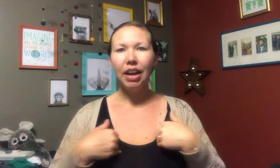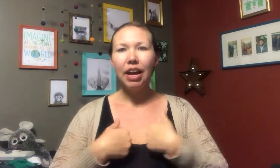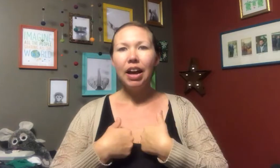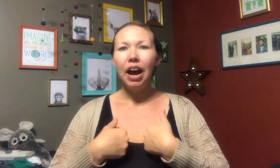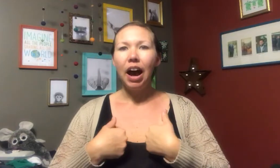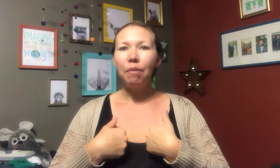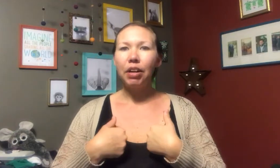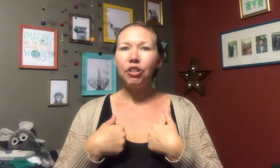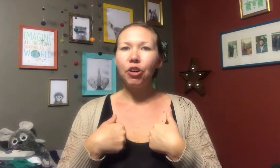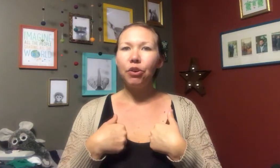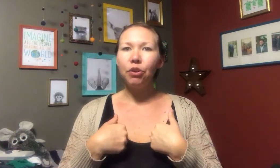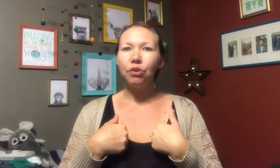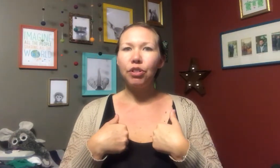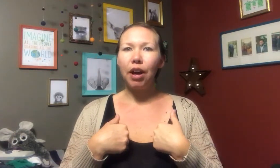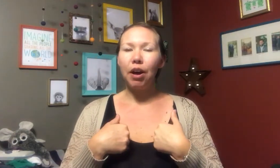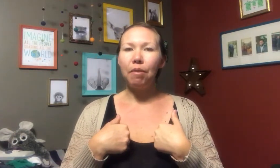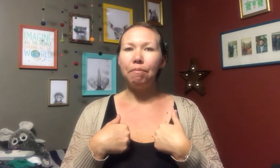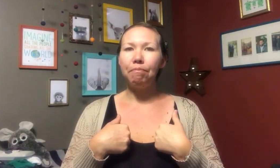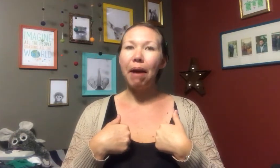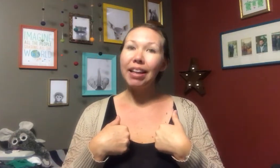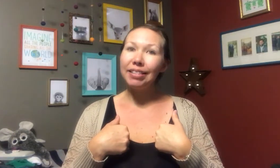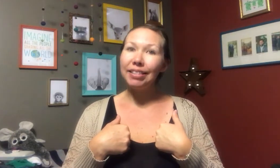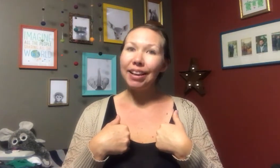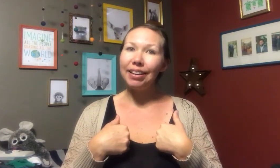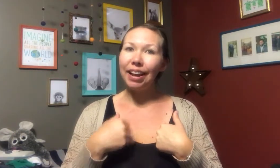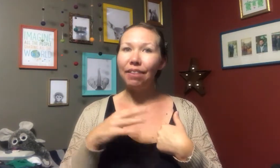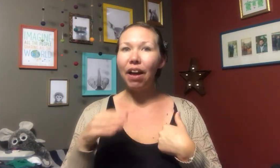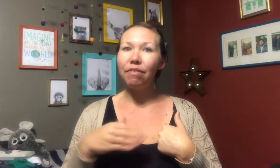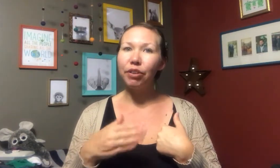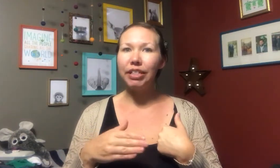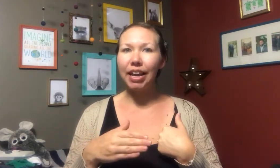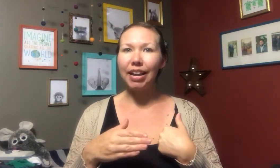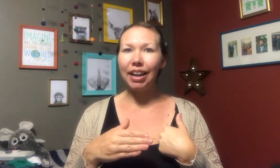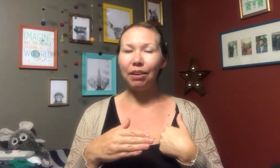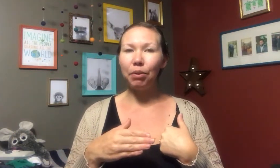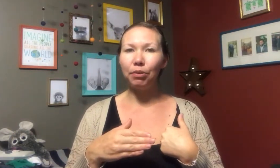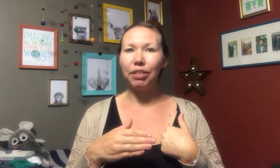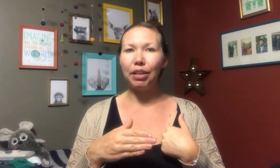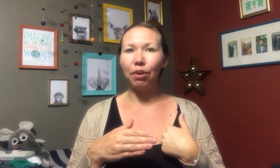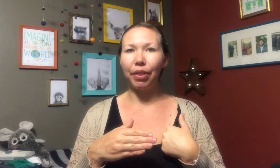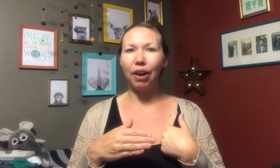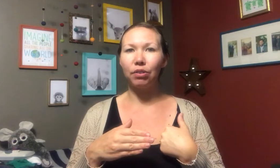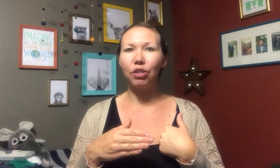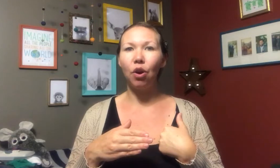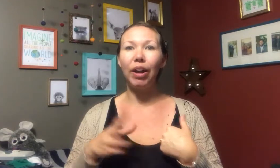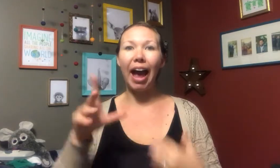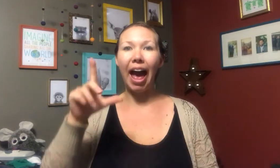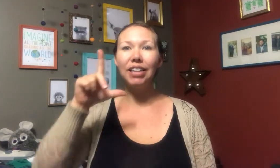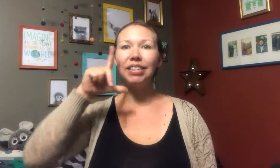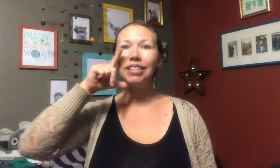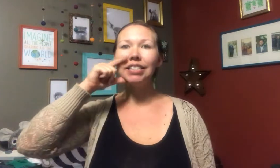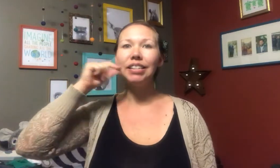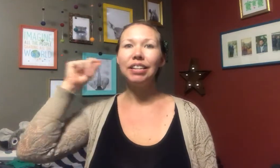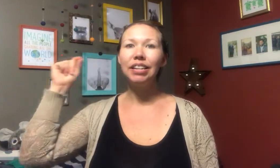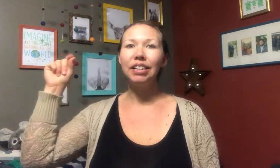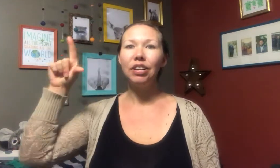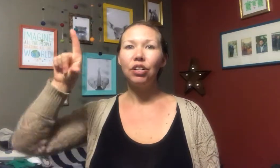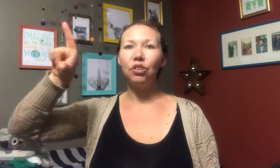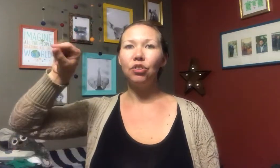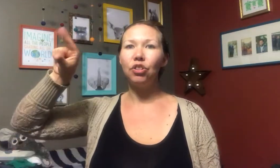Okay, I'm going to show you some pets and kind of everyday animals we see around the house. So cat, use